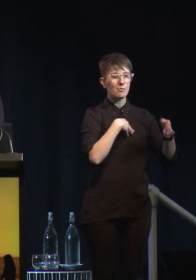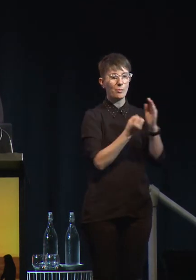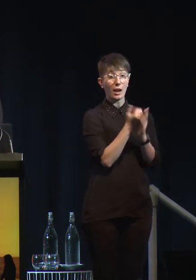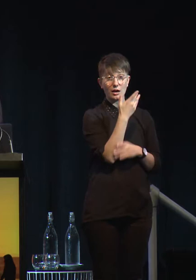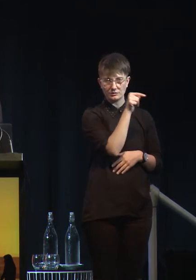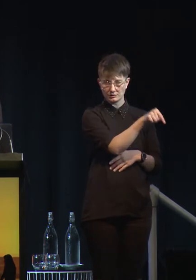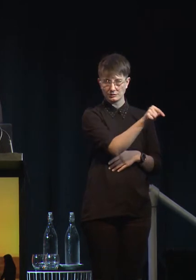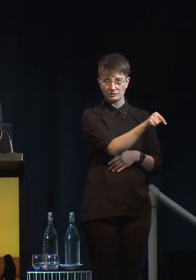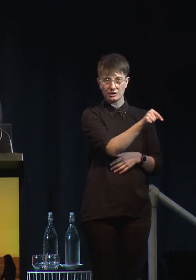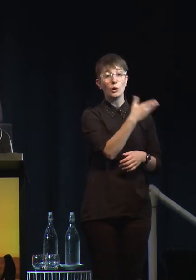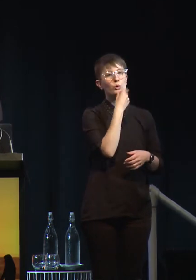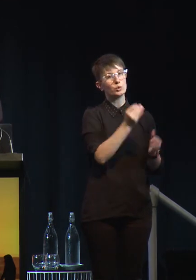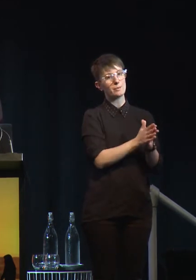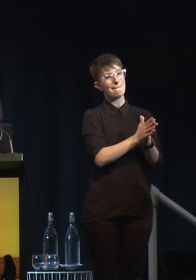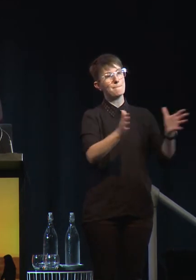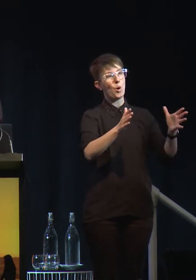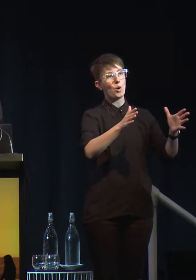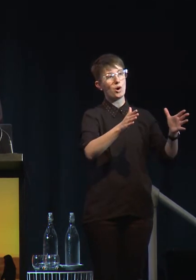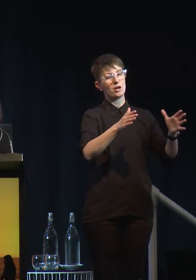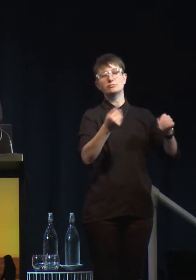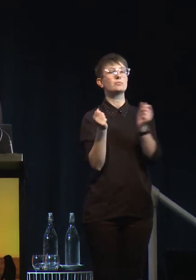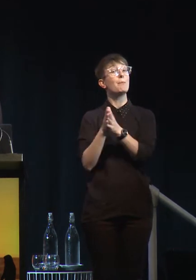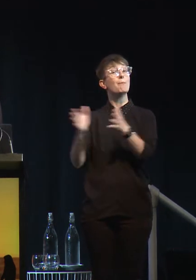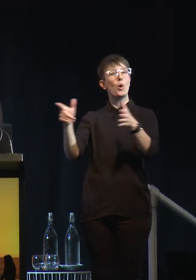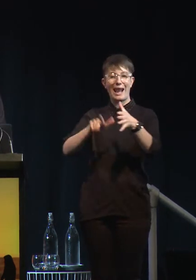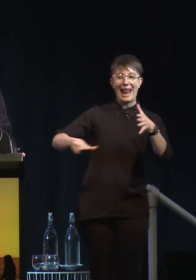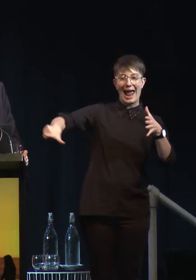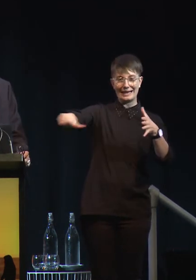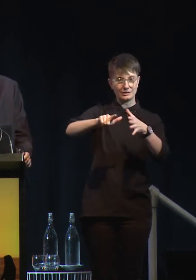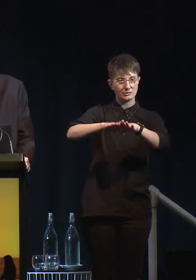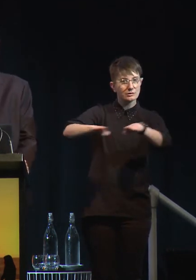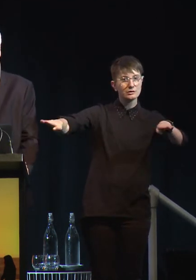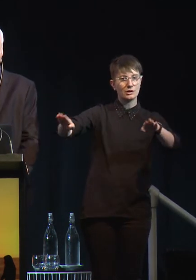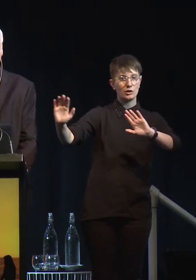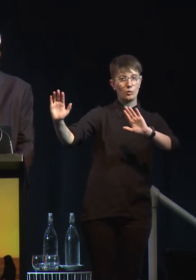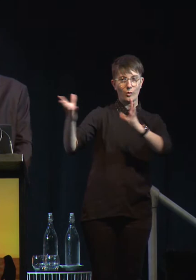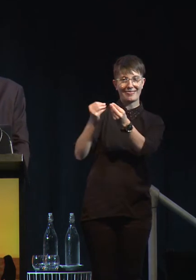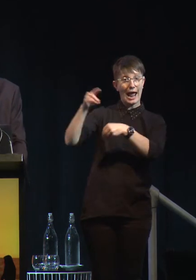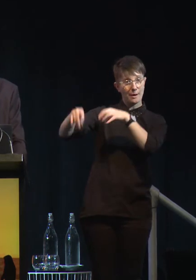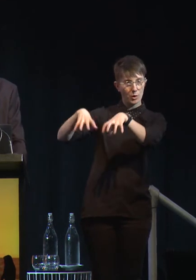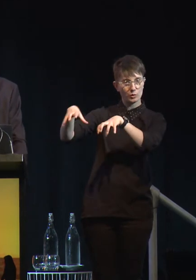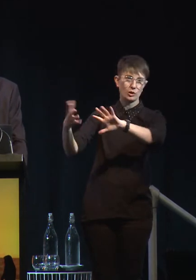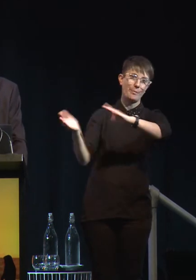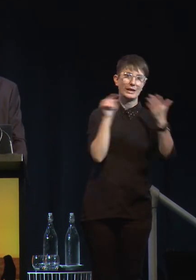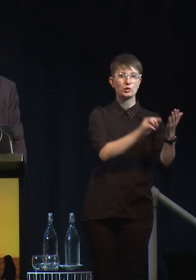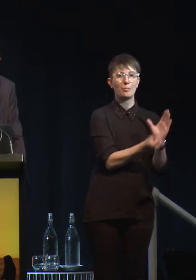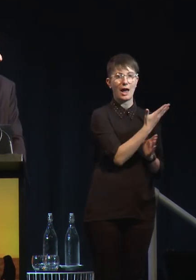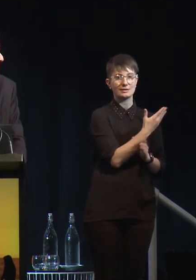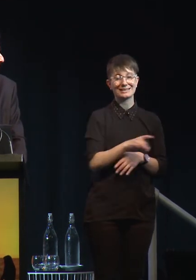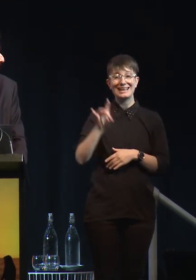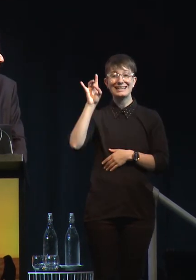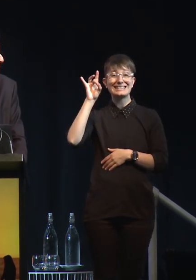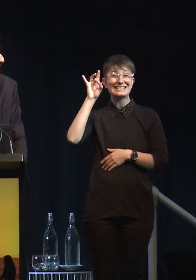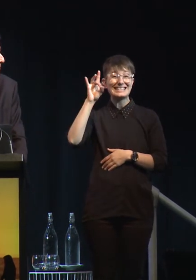more land with animal products than you do versus plant products, 10 times more water,